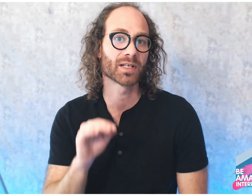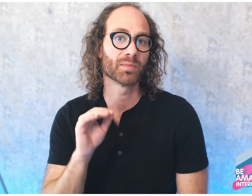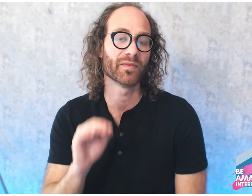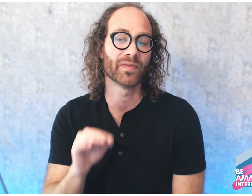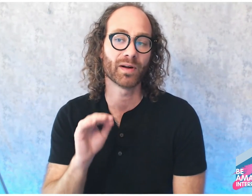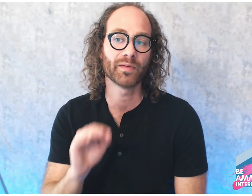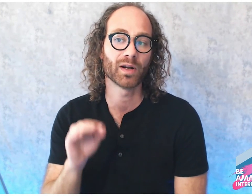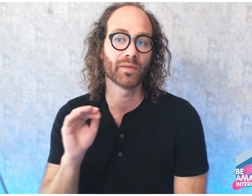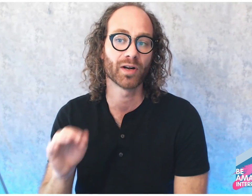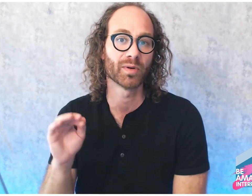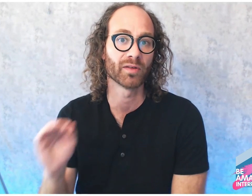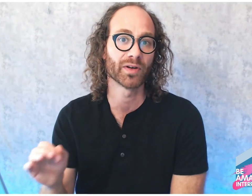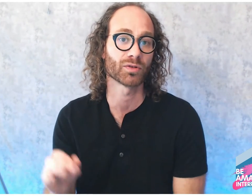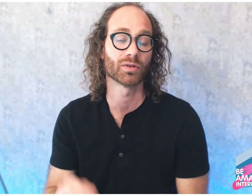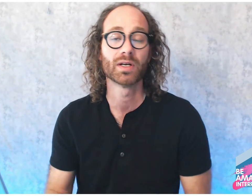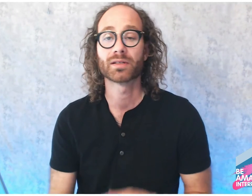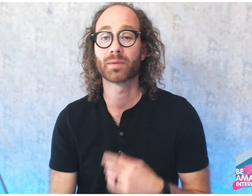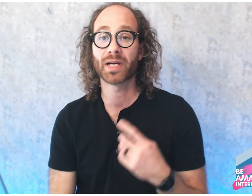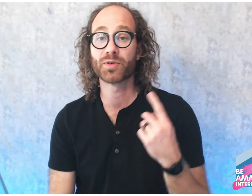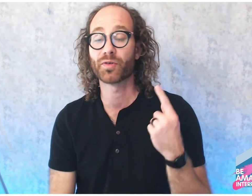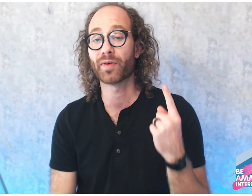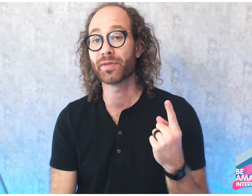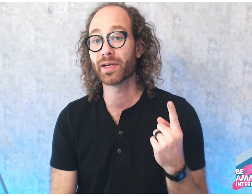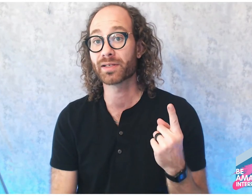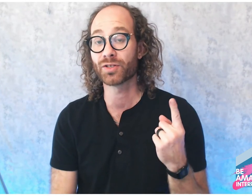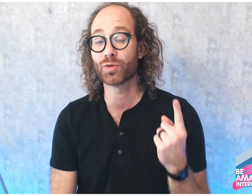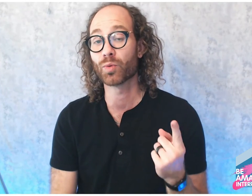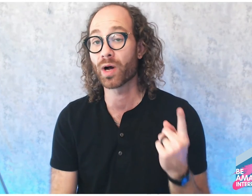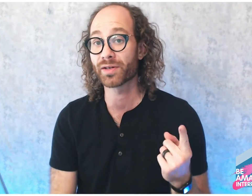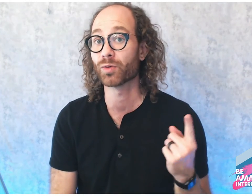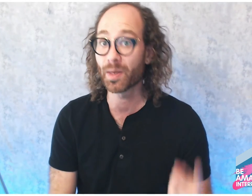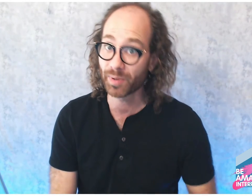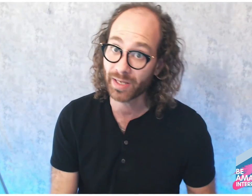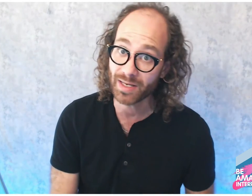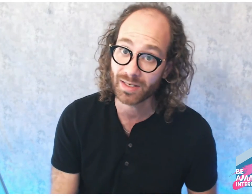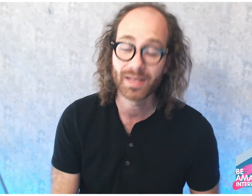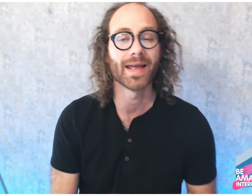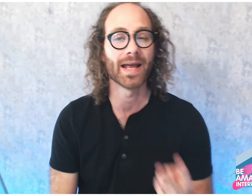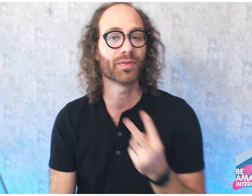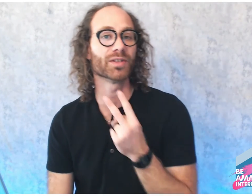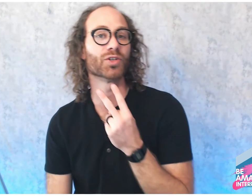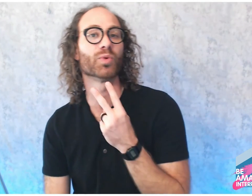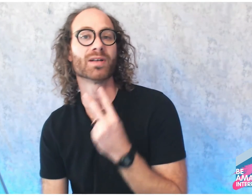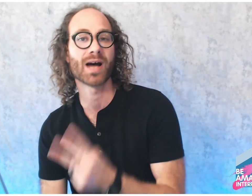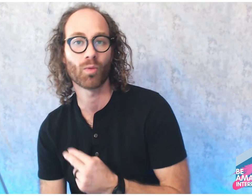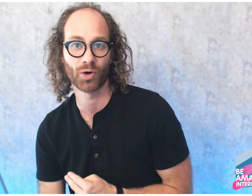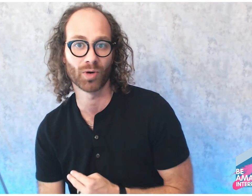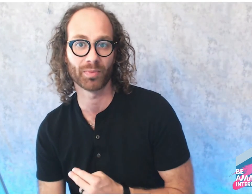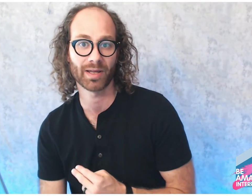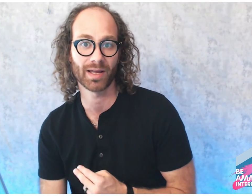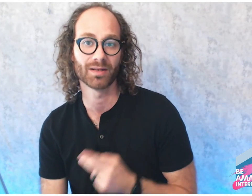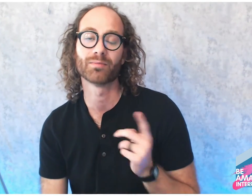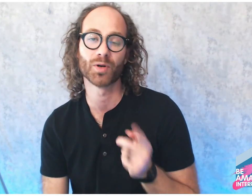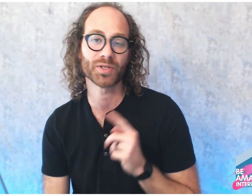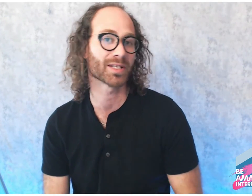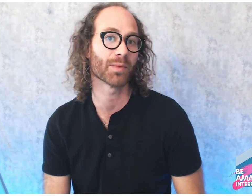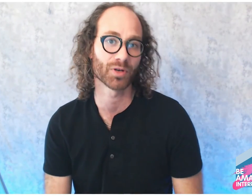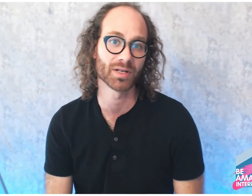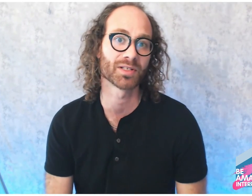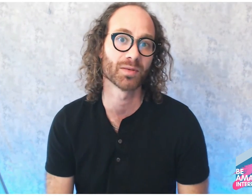very, very, very beneficial. Sometimes you'll find things that you would want to replicate and things you would not want to replicate. Most of the time you're going to see both.